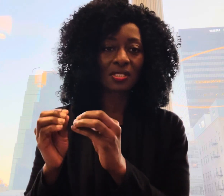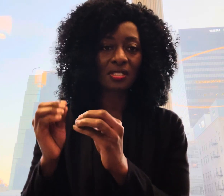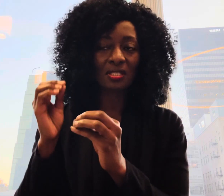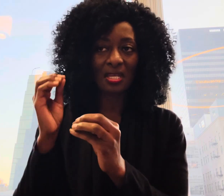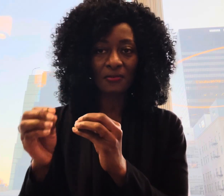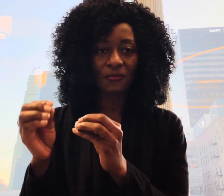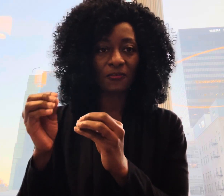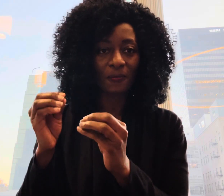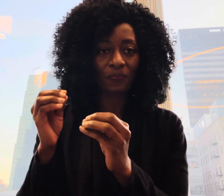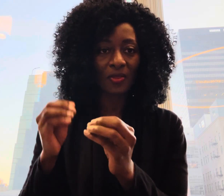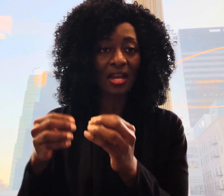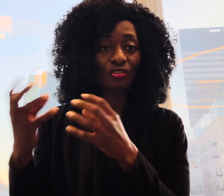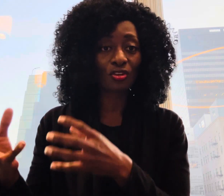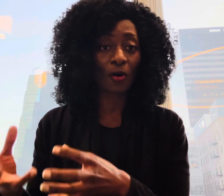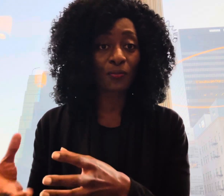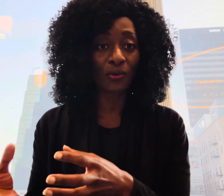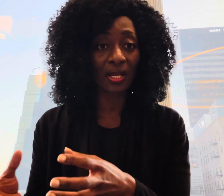if i do not pray